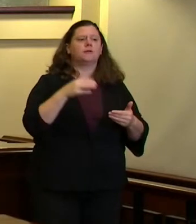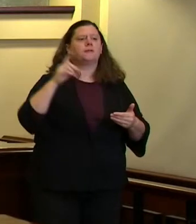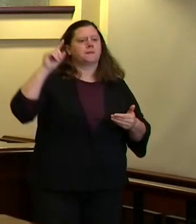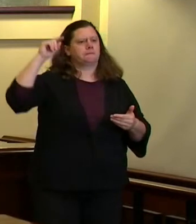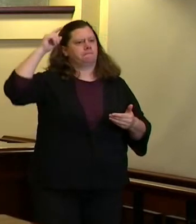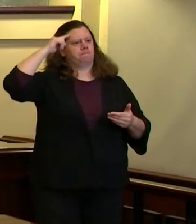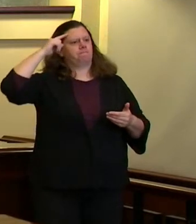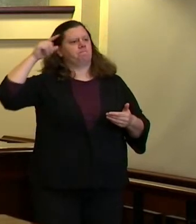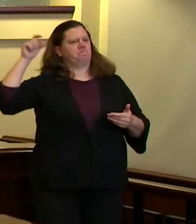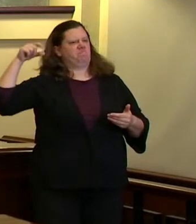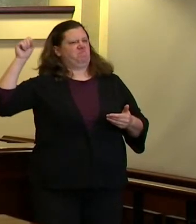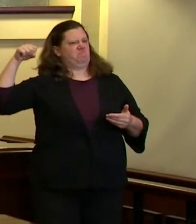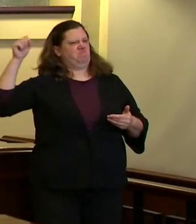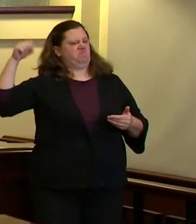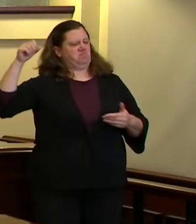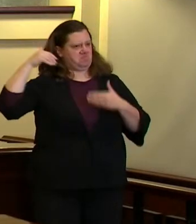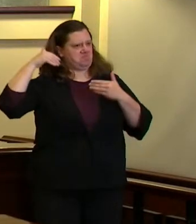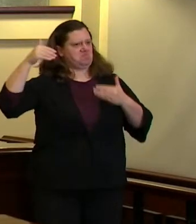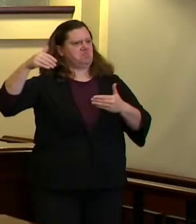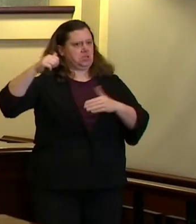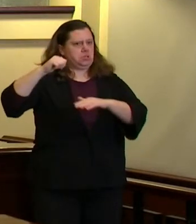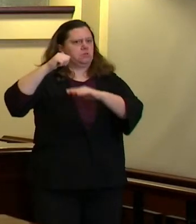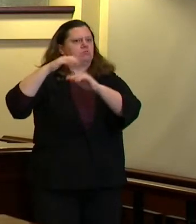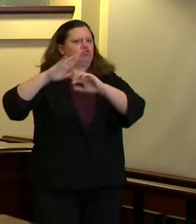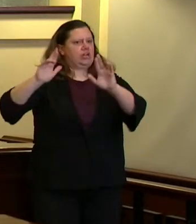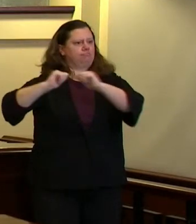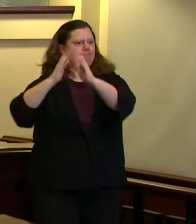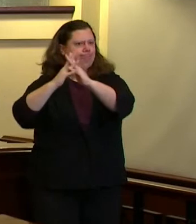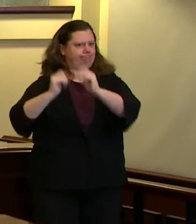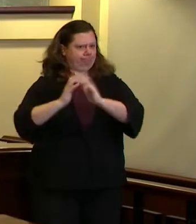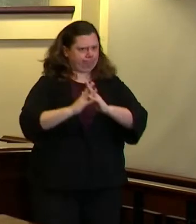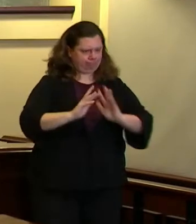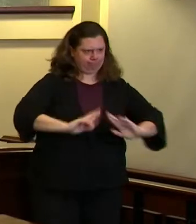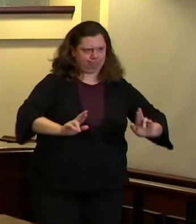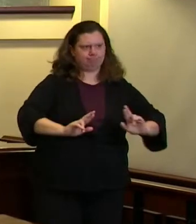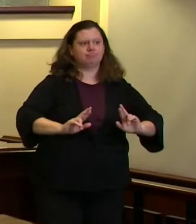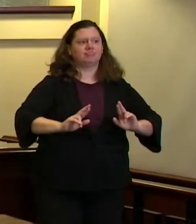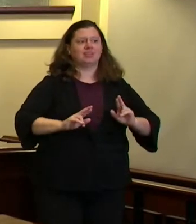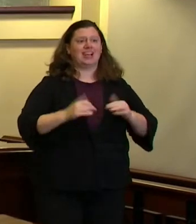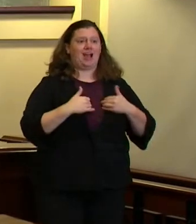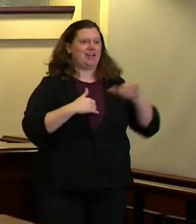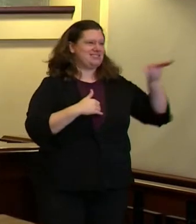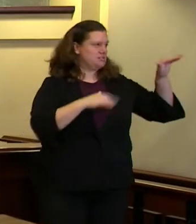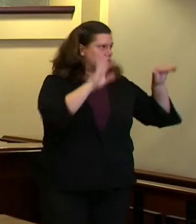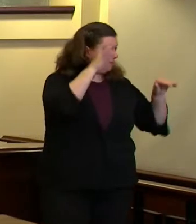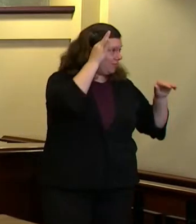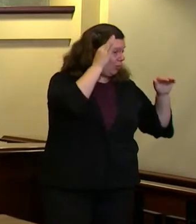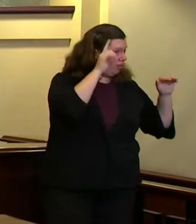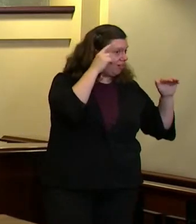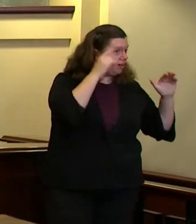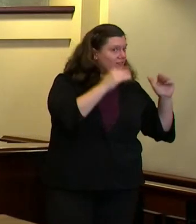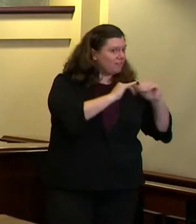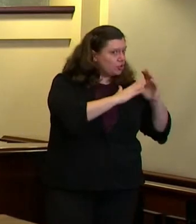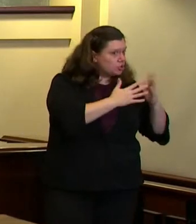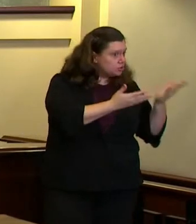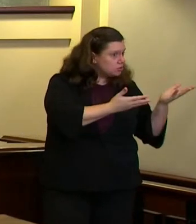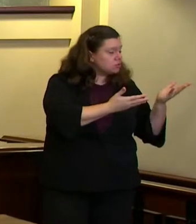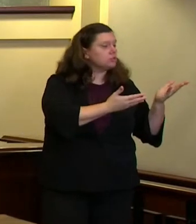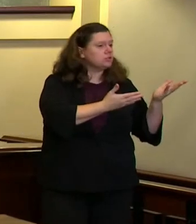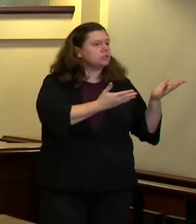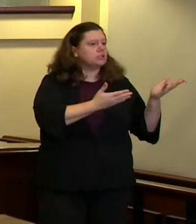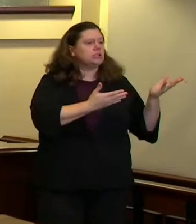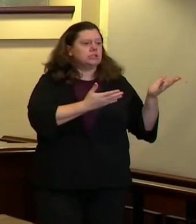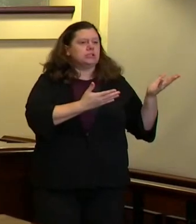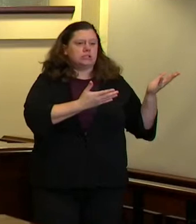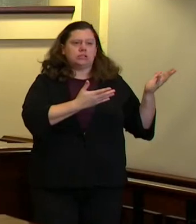asks on the table i've put some asks on the table the federal government will undoubtedly put some asks on the table and the goal